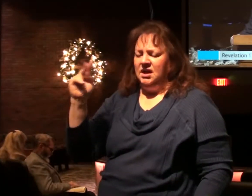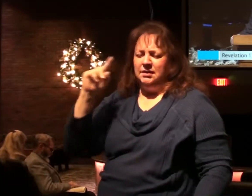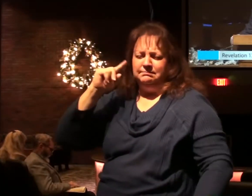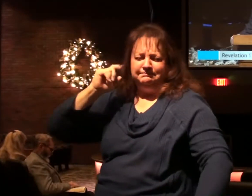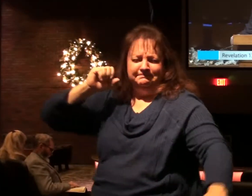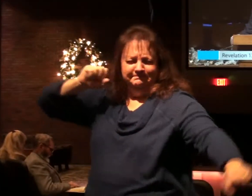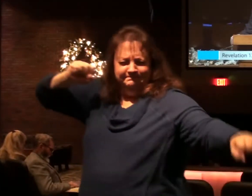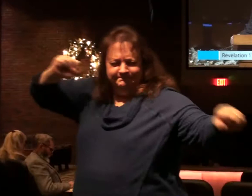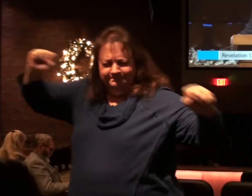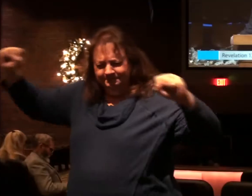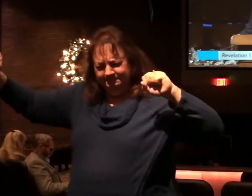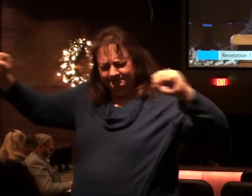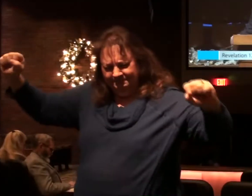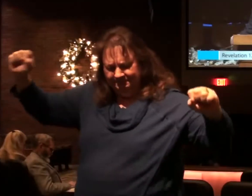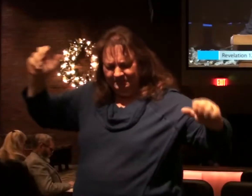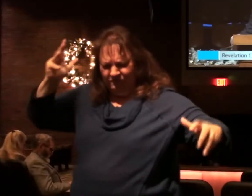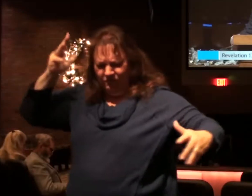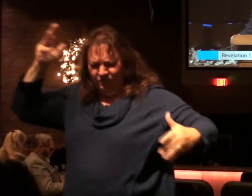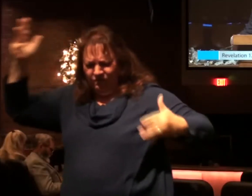heaven say,